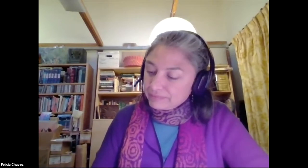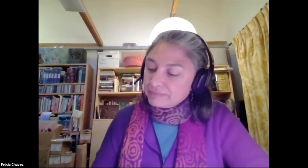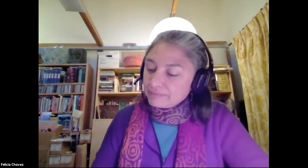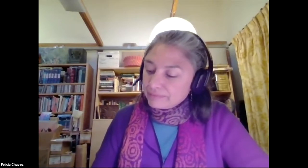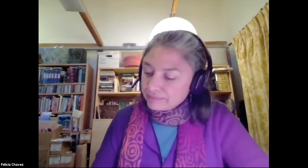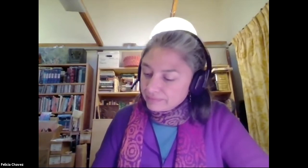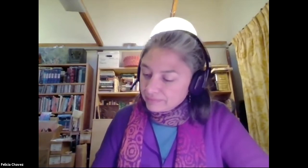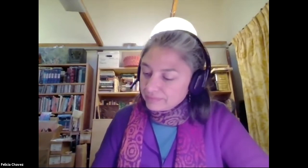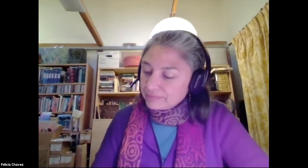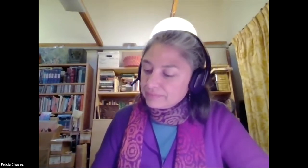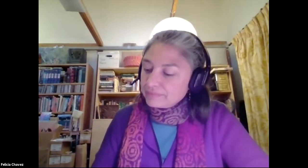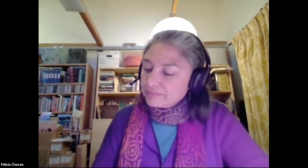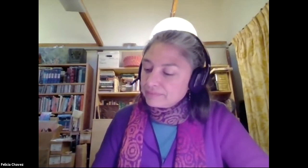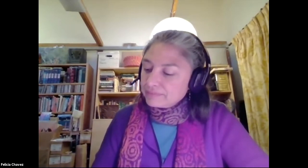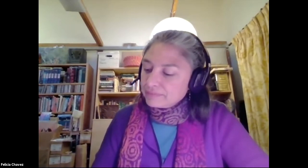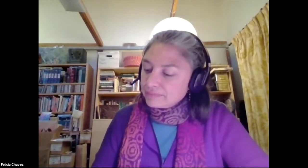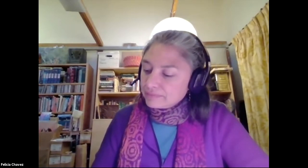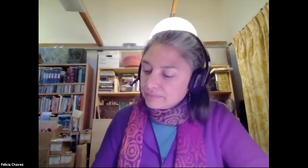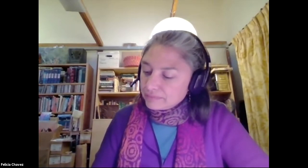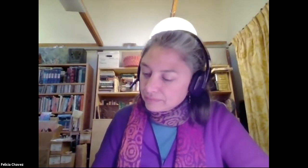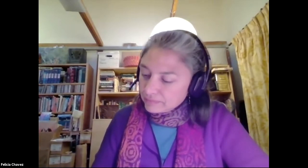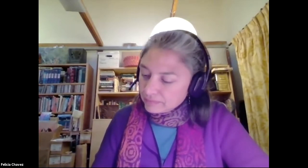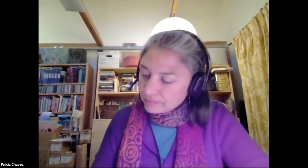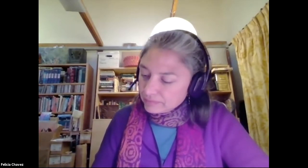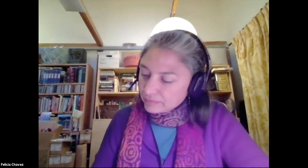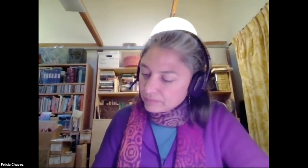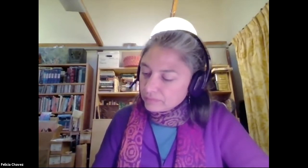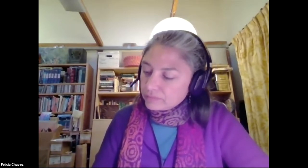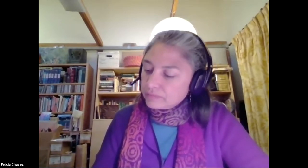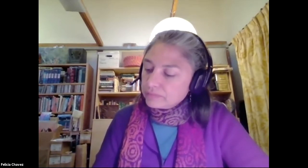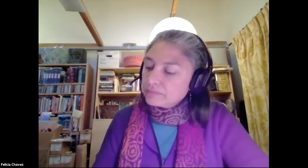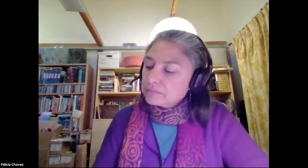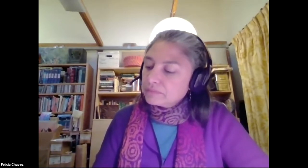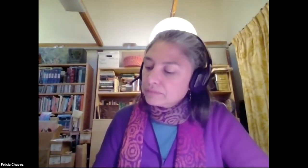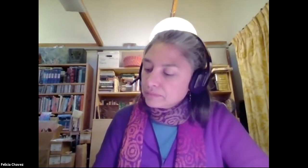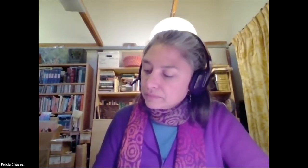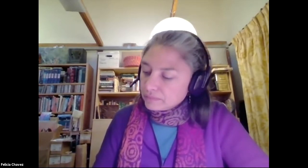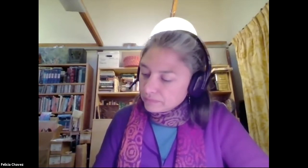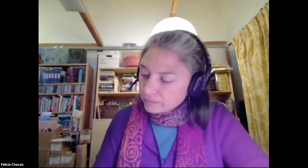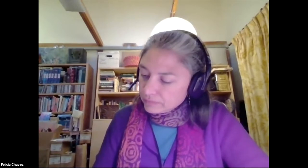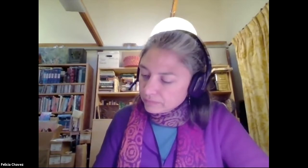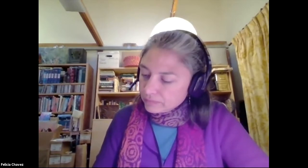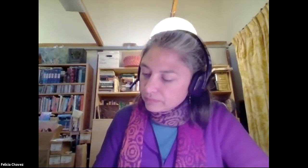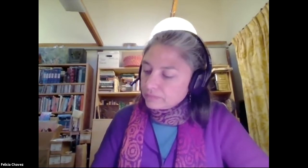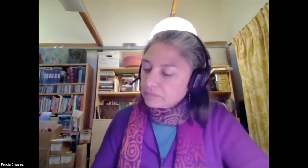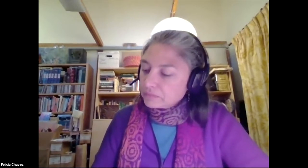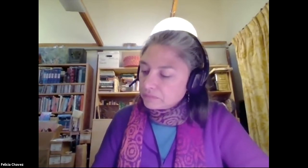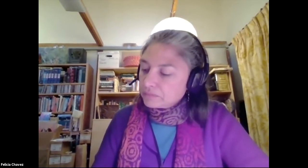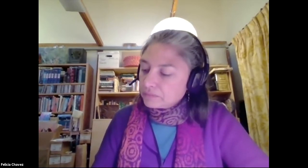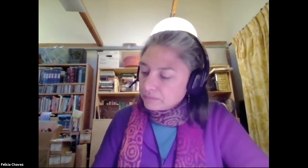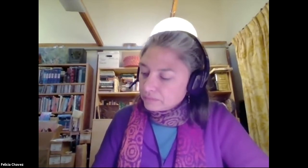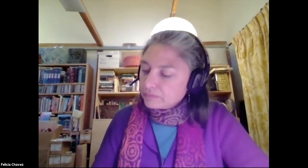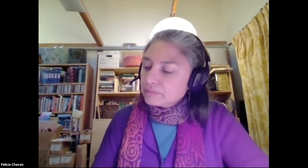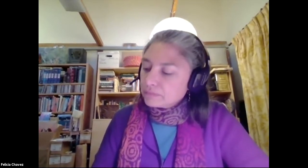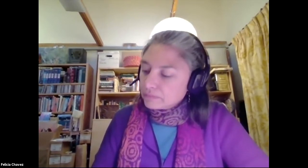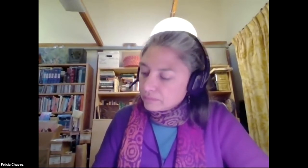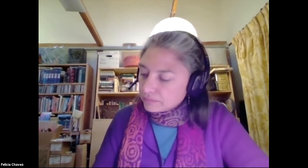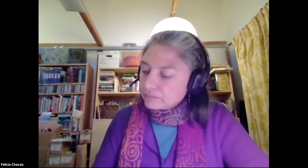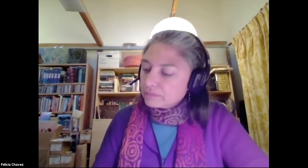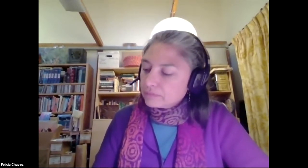so they don't aren't able to get the kind of services that most hearing people can get so we're trying